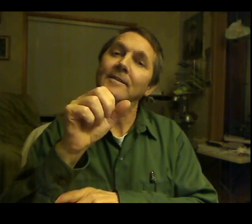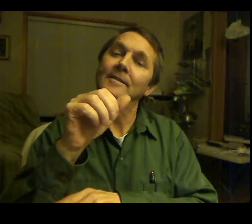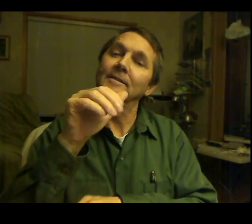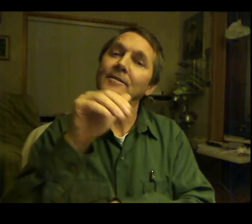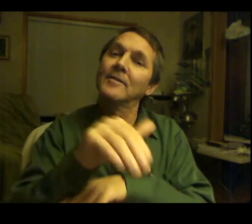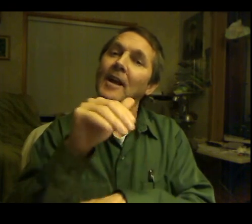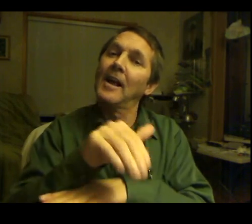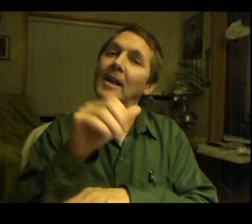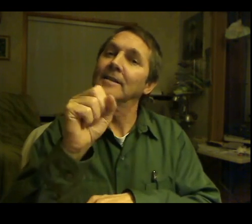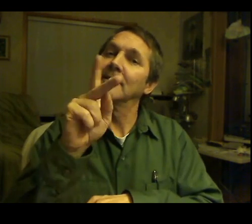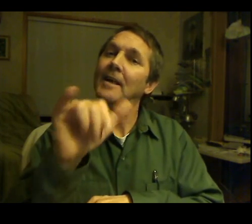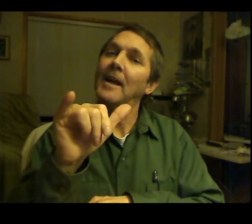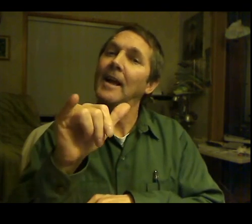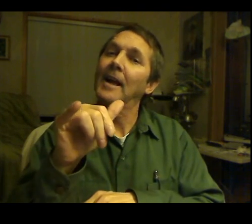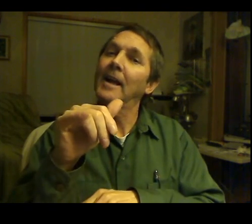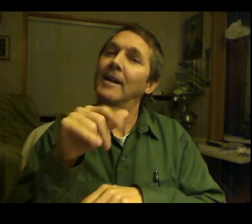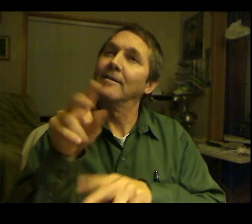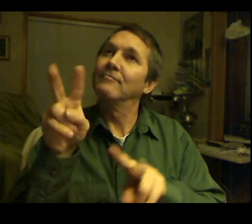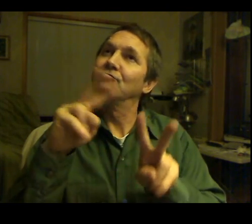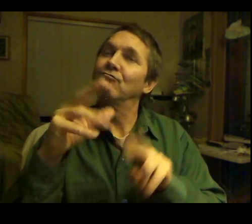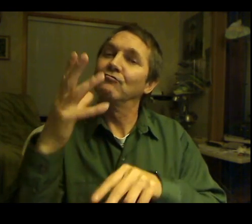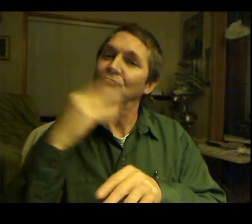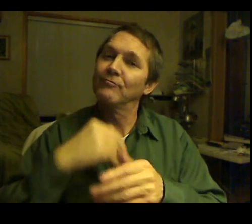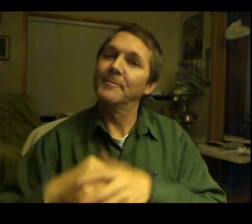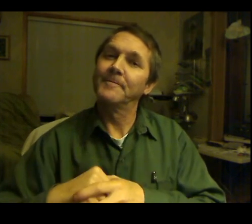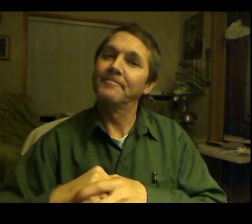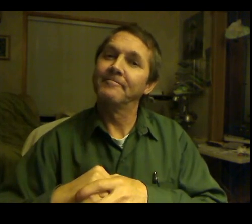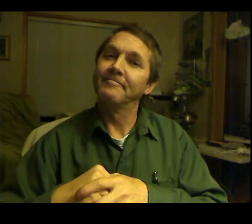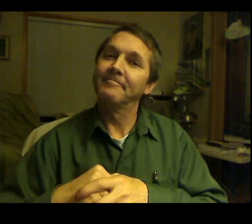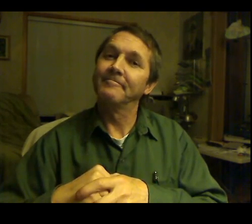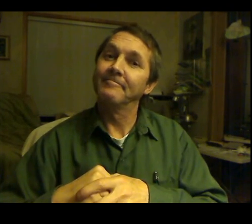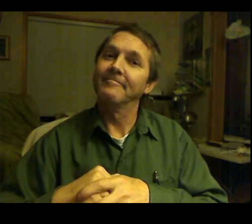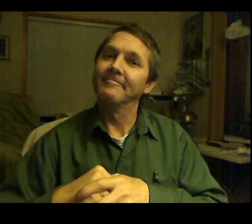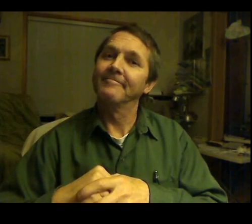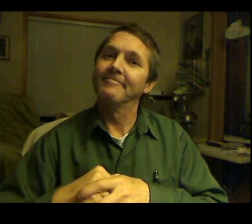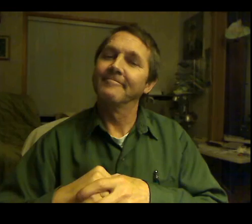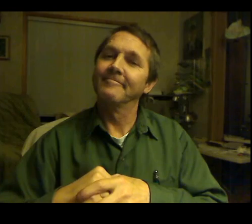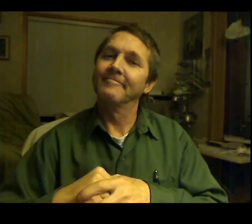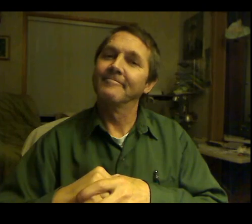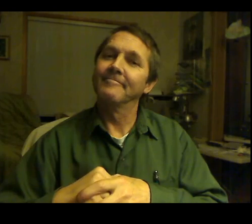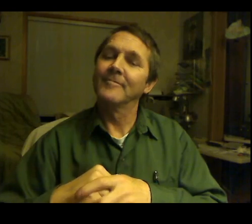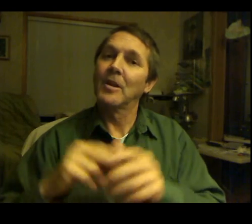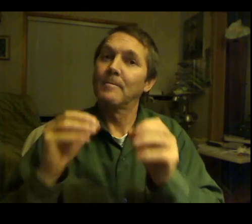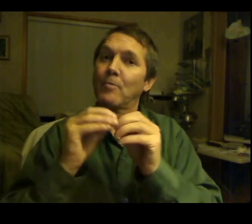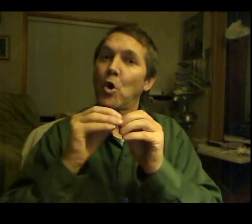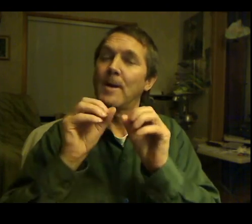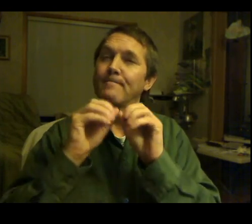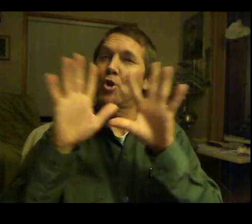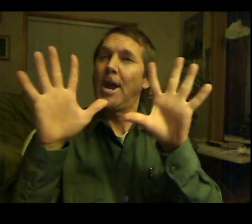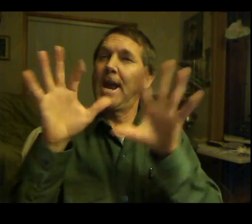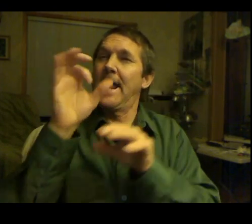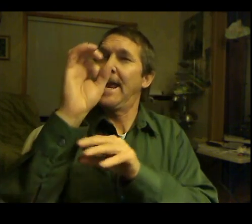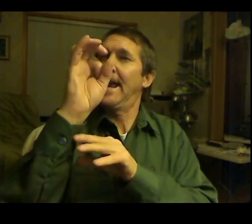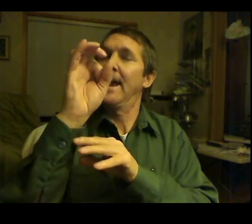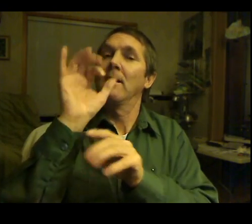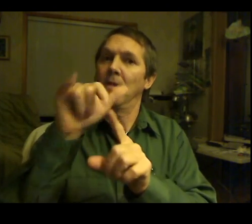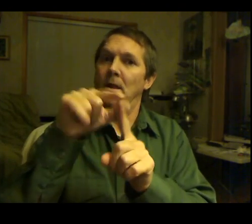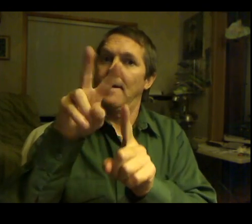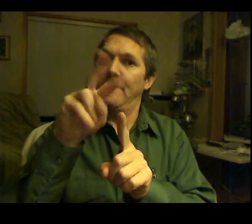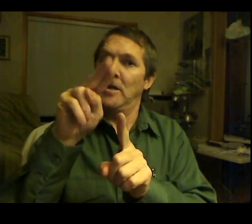I know it sounds like science fiction. Don't fetch it too far, though. All these technologies exist today, and they just don't exist at speed, scope,